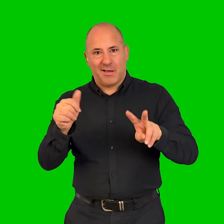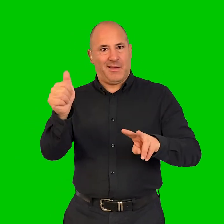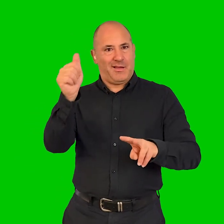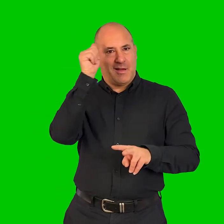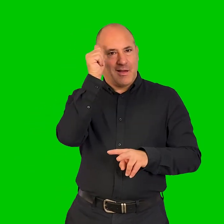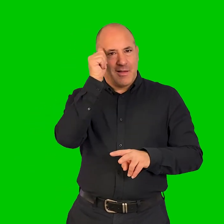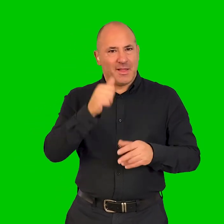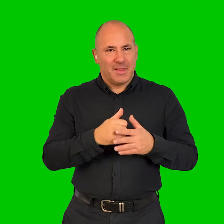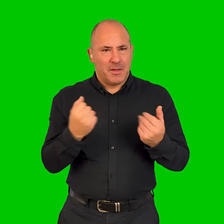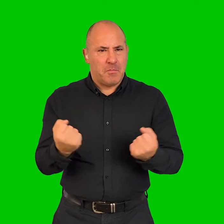prominent centering of information,